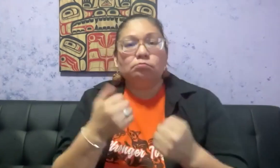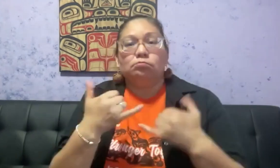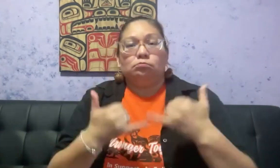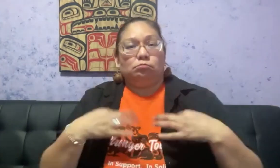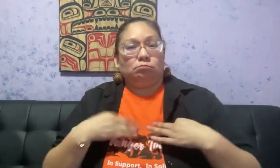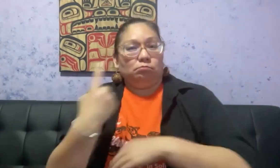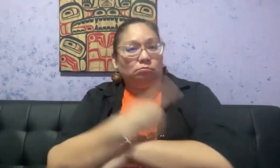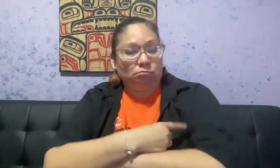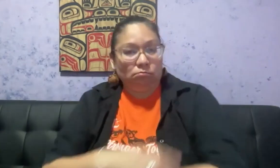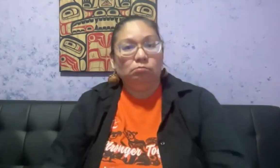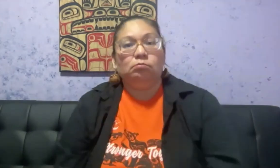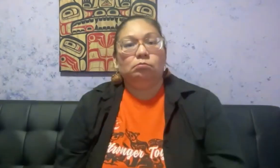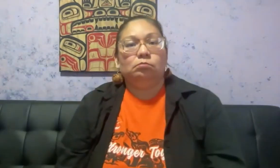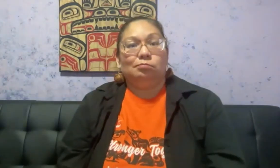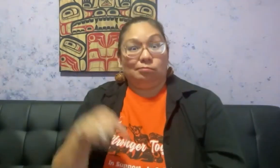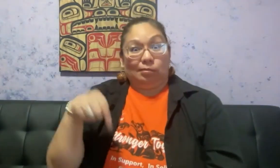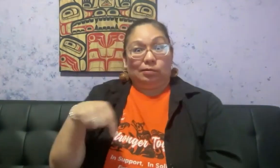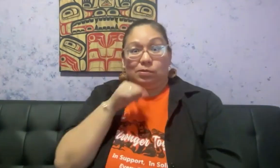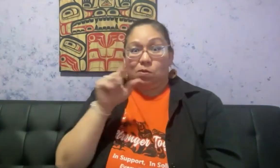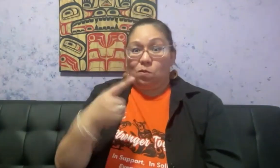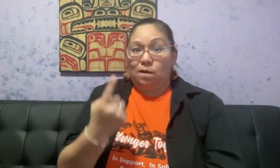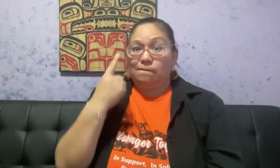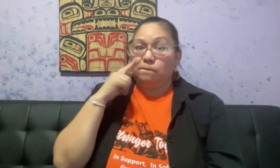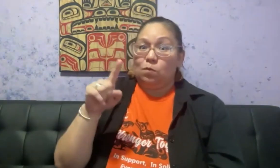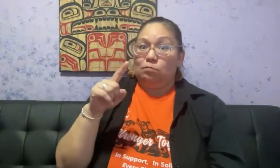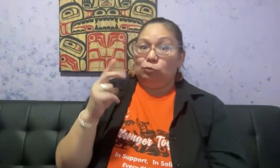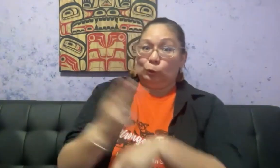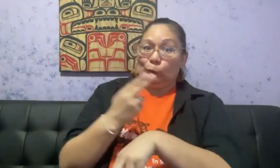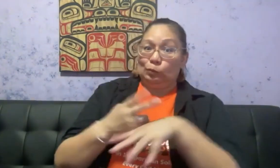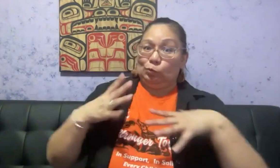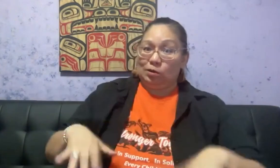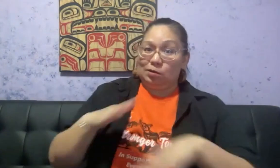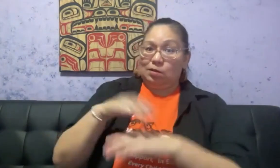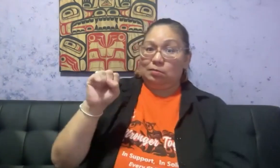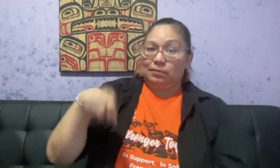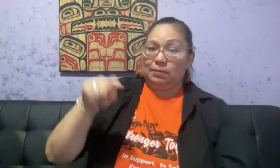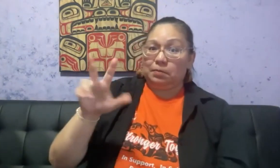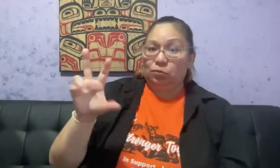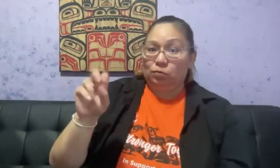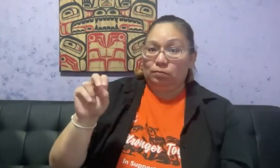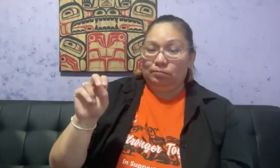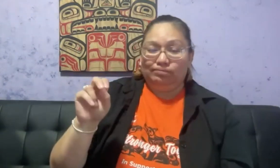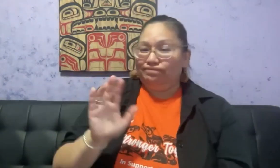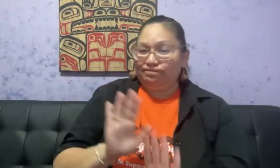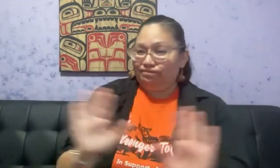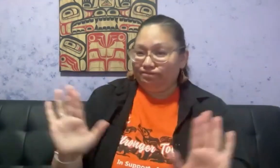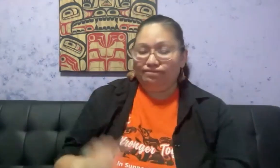thank you all for tuning in and hopefully I gave you all some thought on how you can support us.